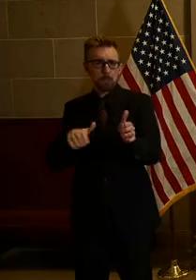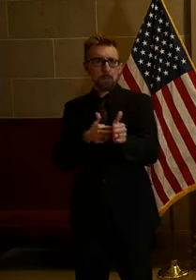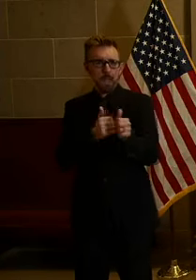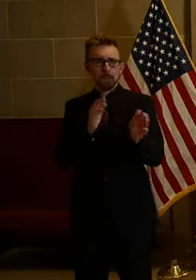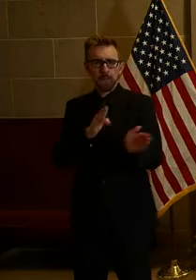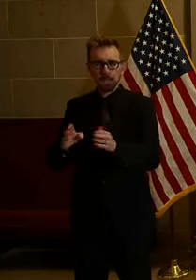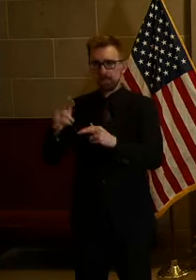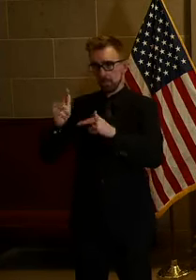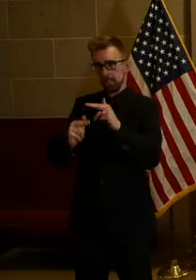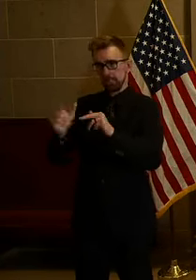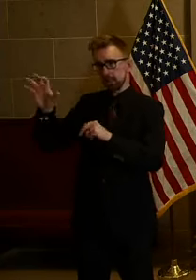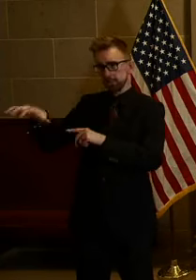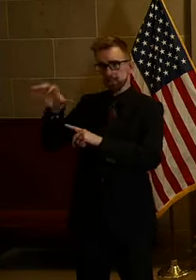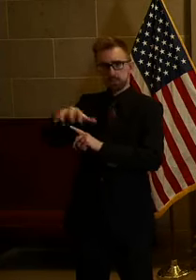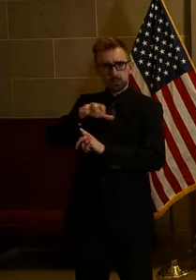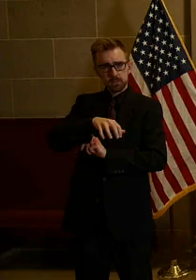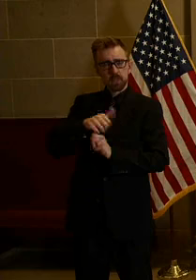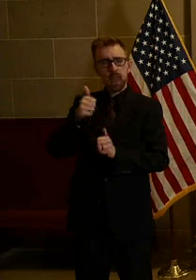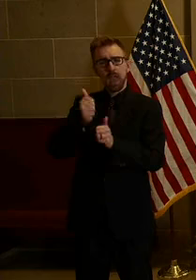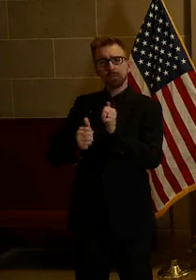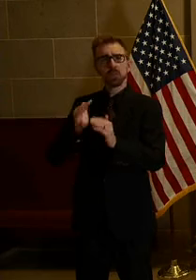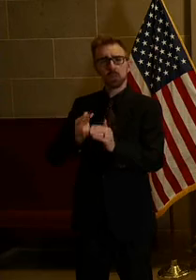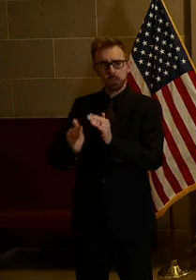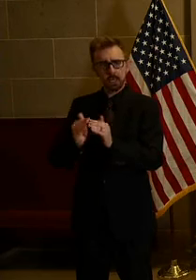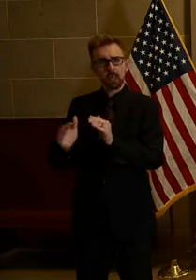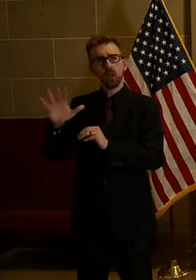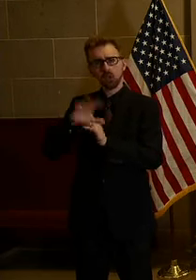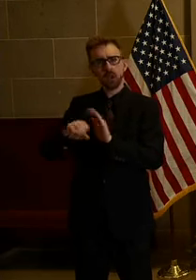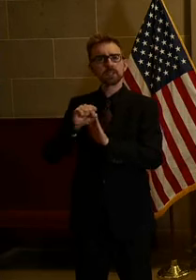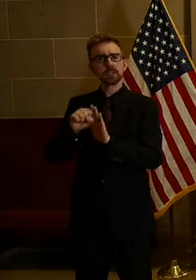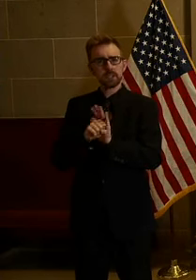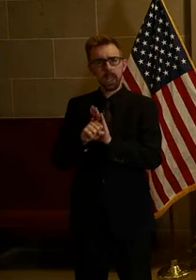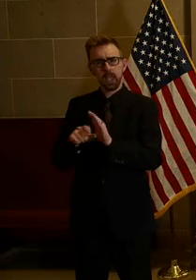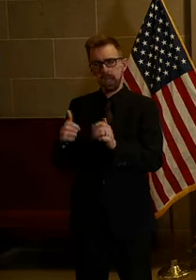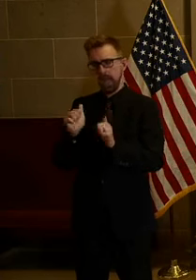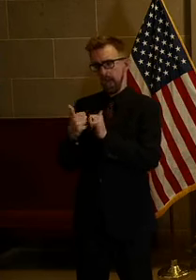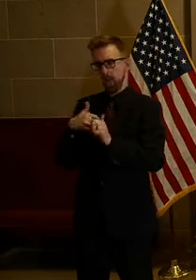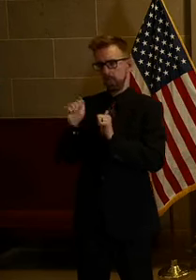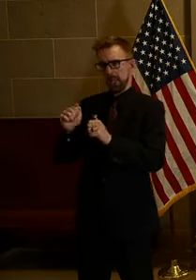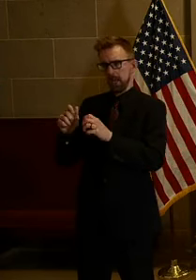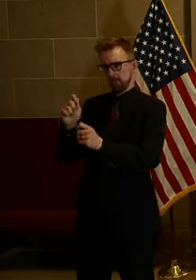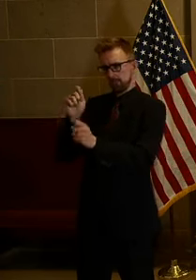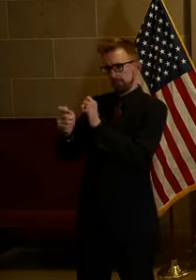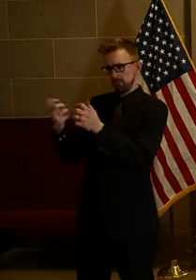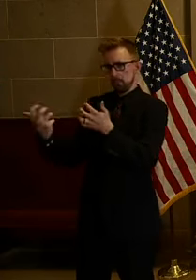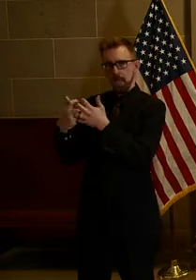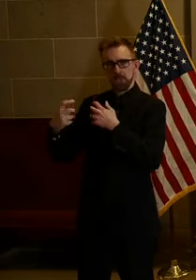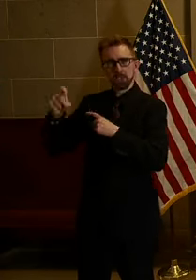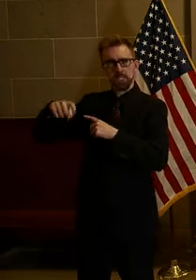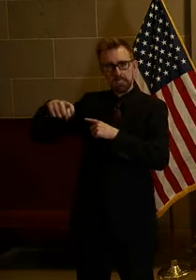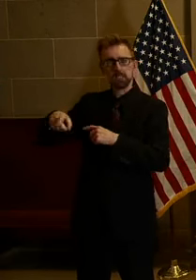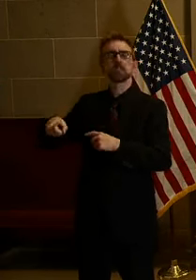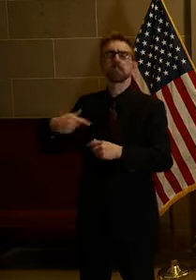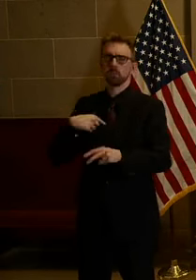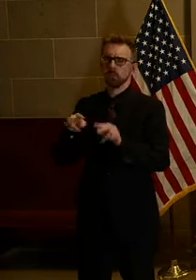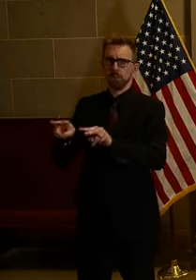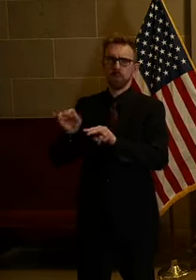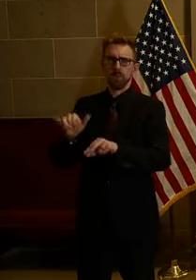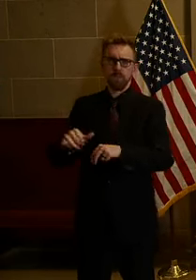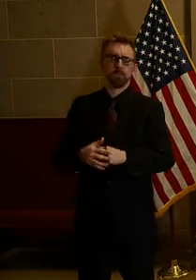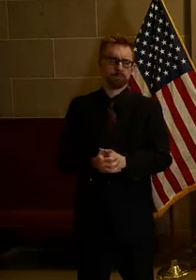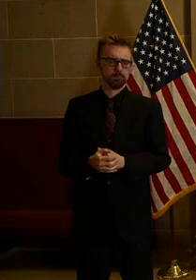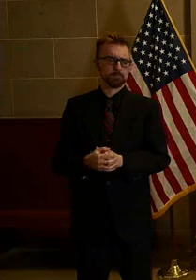across the state of Missouri and every community all across the state, how we might be able to do that. We've been in connection with the